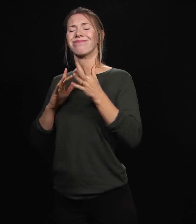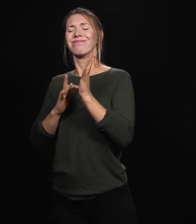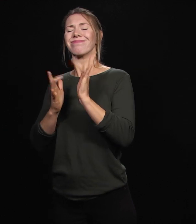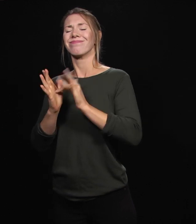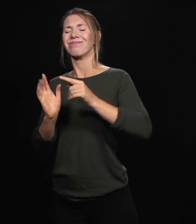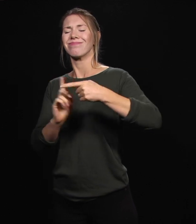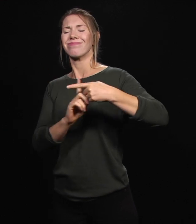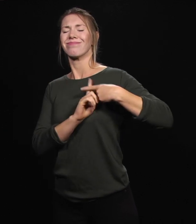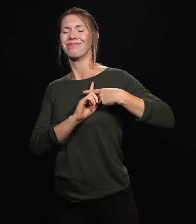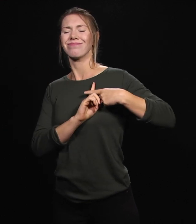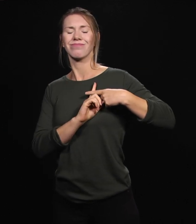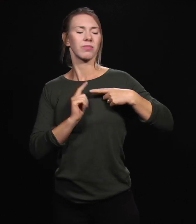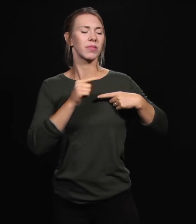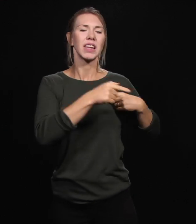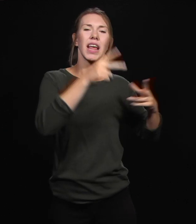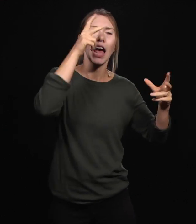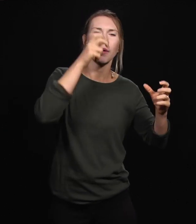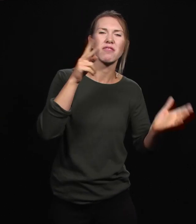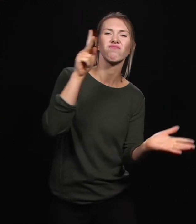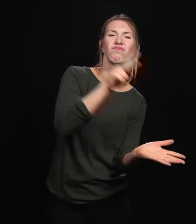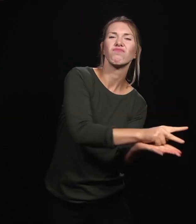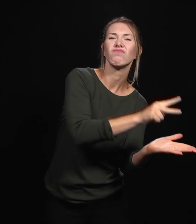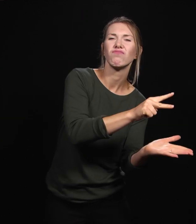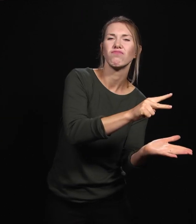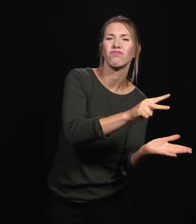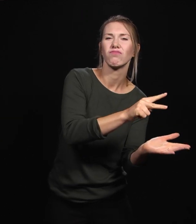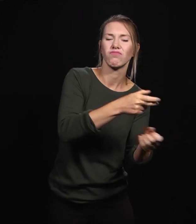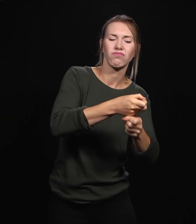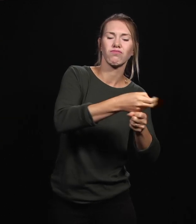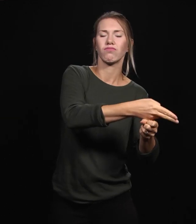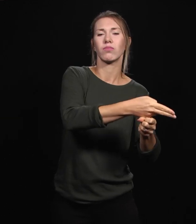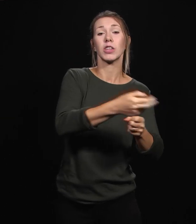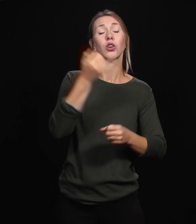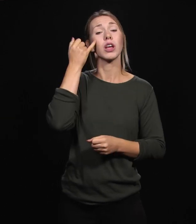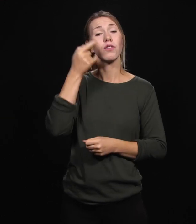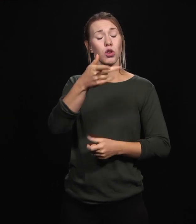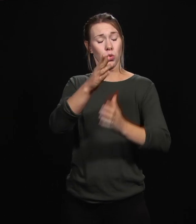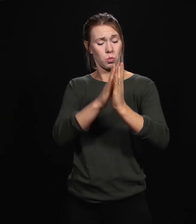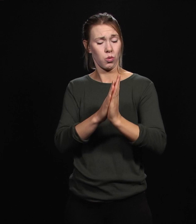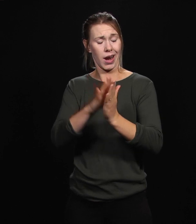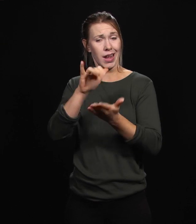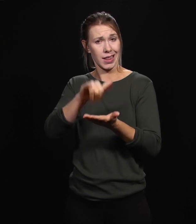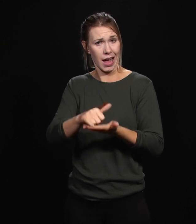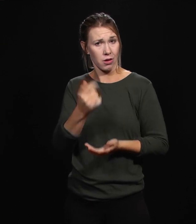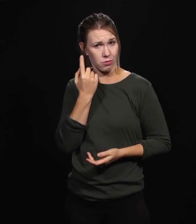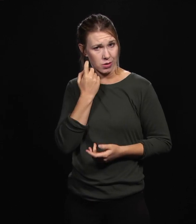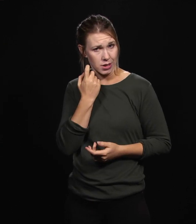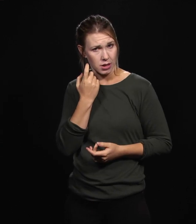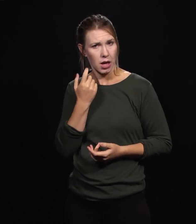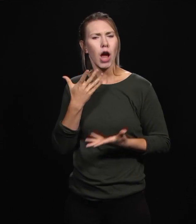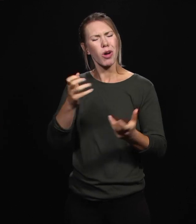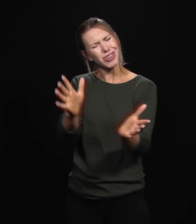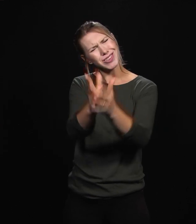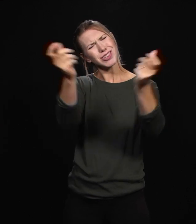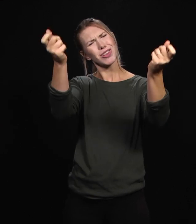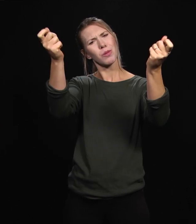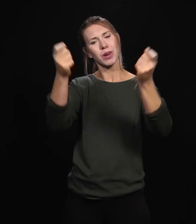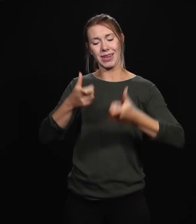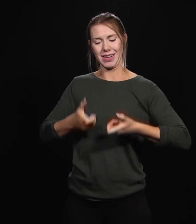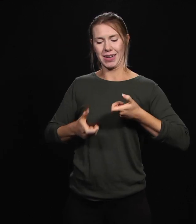enemy. And so if you prayed that prayer today, I want you to know that that's something to be celebrated. I want you to text friends today. If you're in a home gathered with